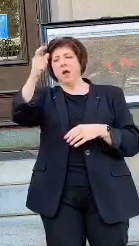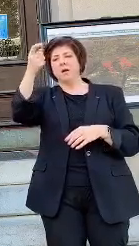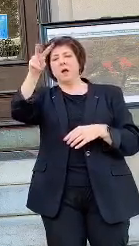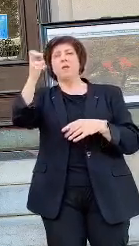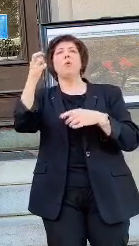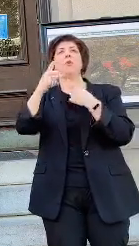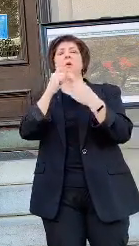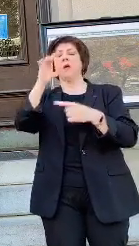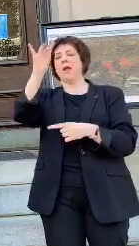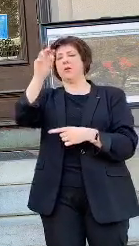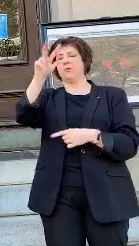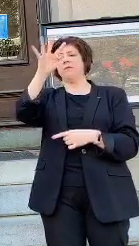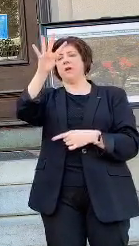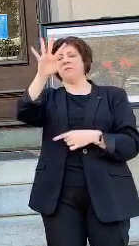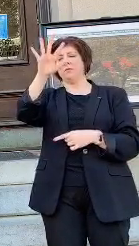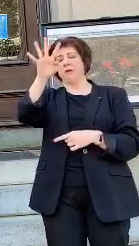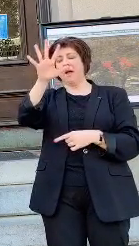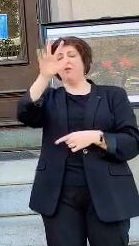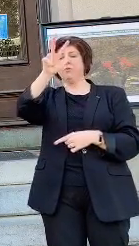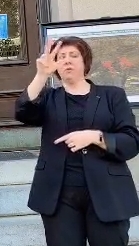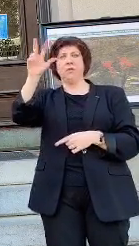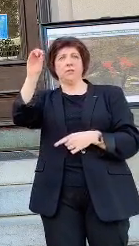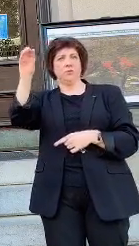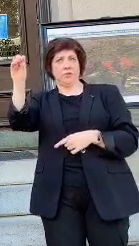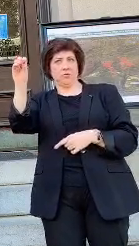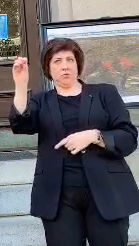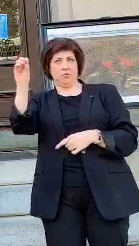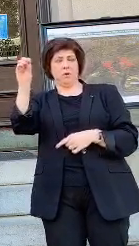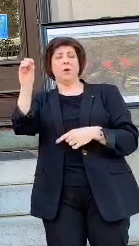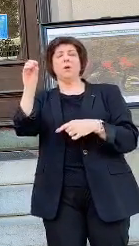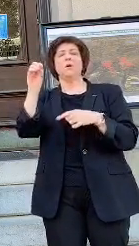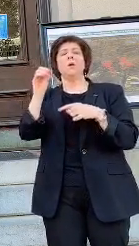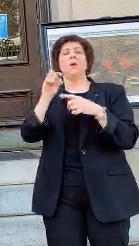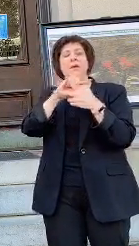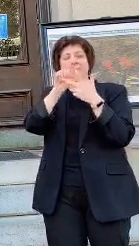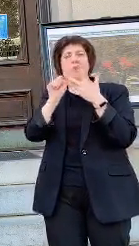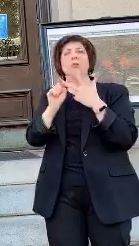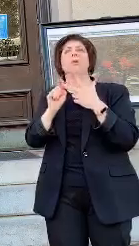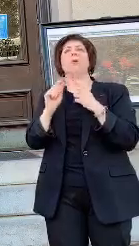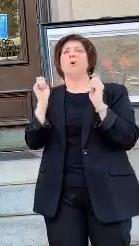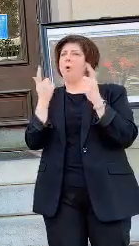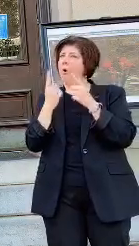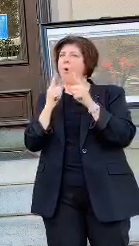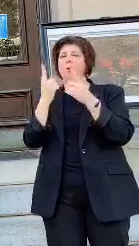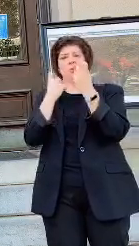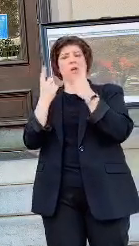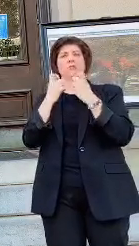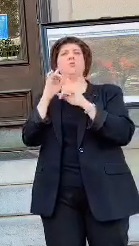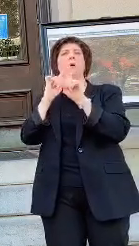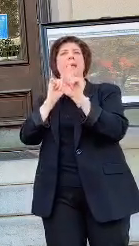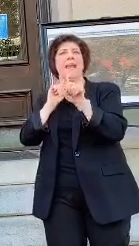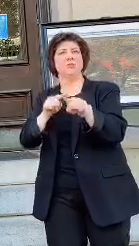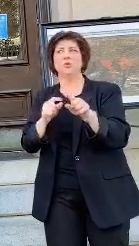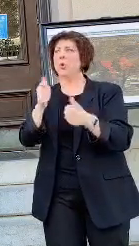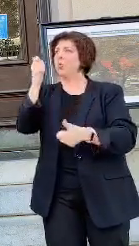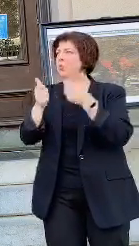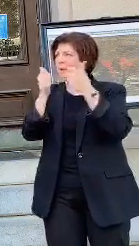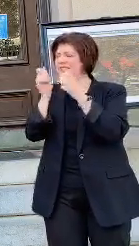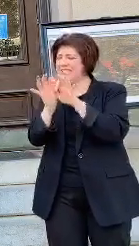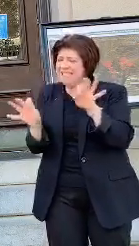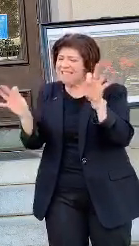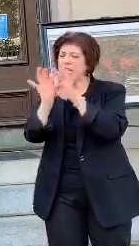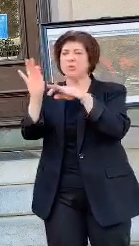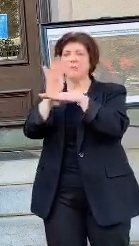803-545-3300. And all the questions will be answered as to which essential businesses